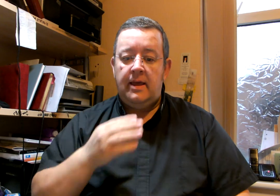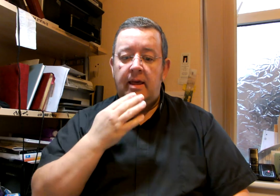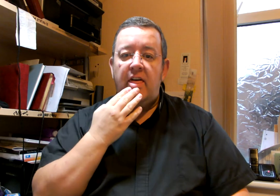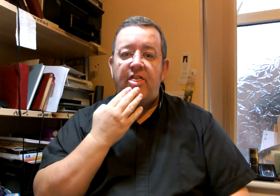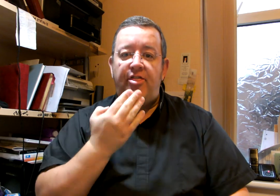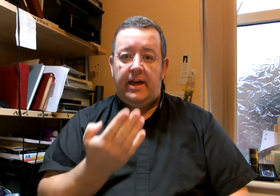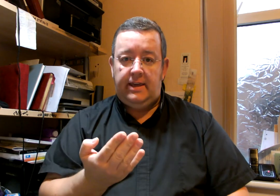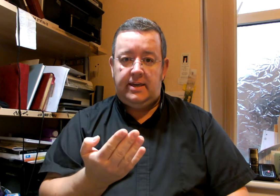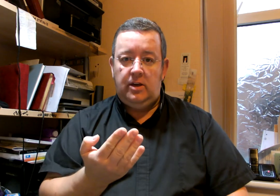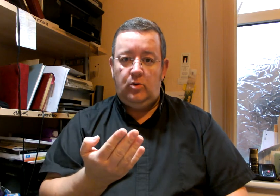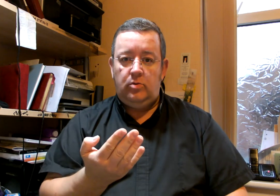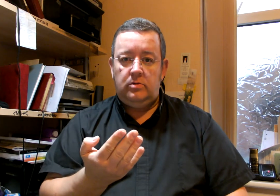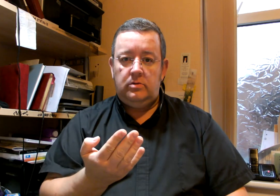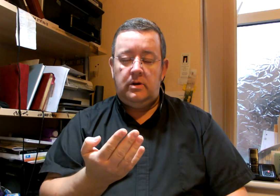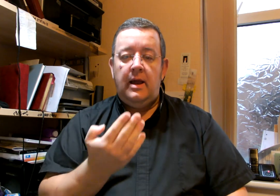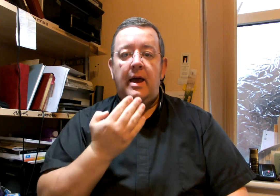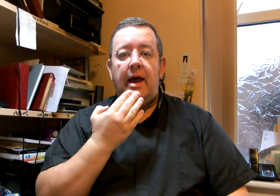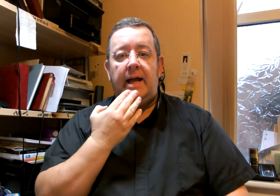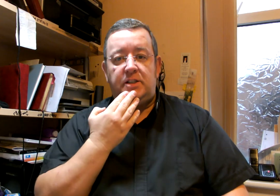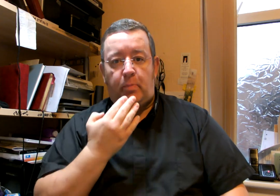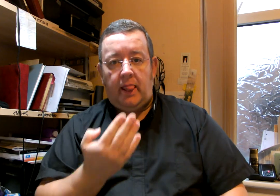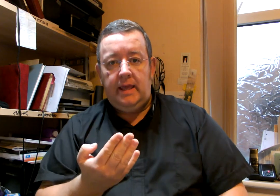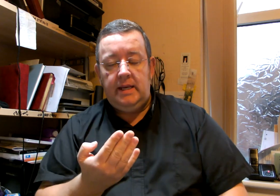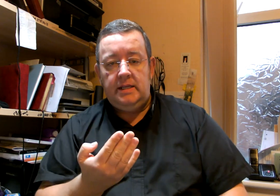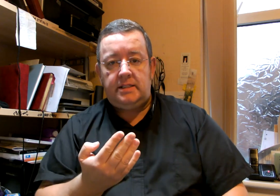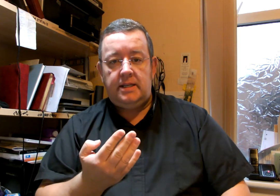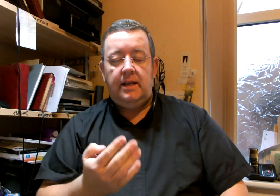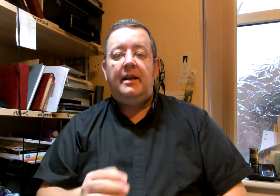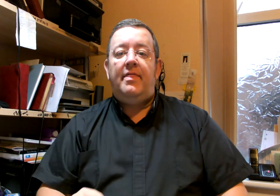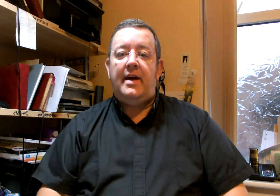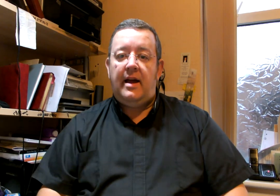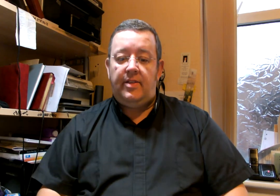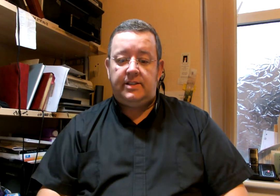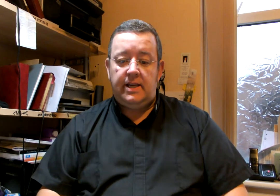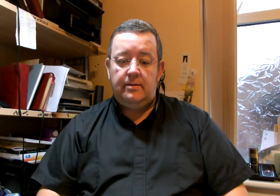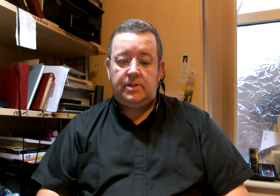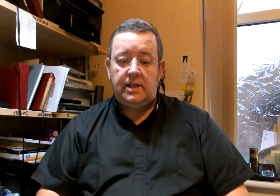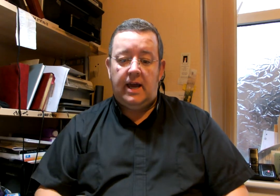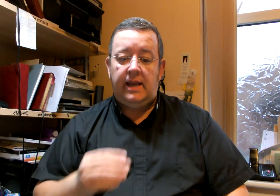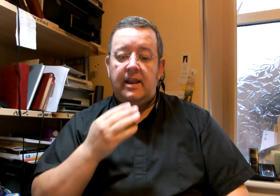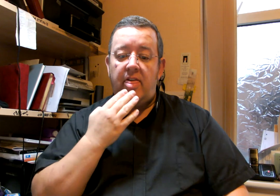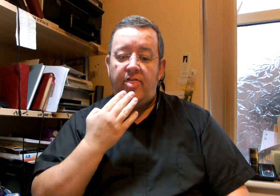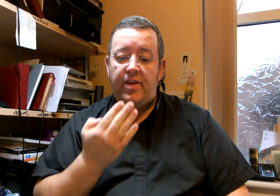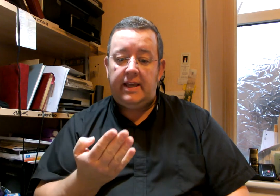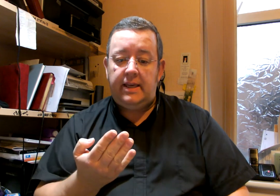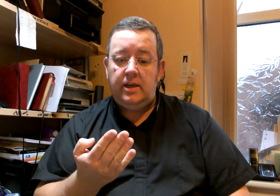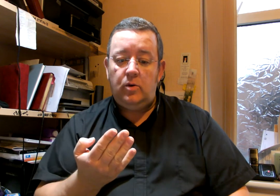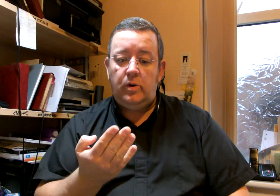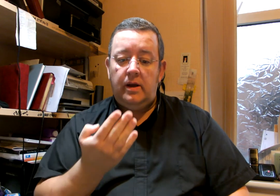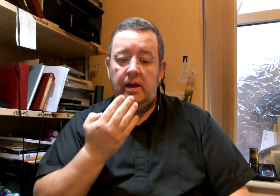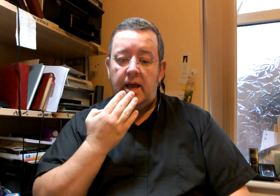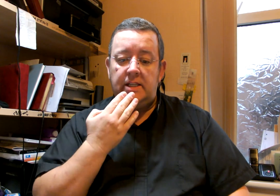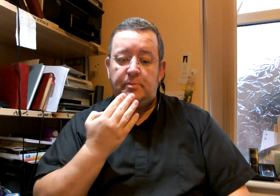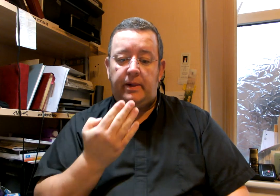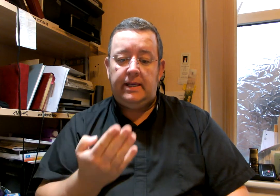Thank you. And please. They are the same sign. Thank you. And please.